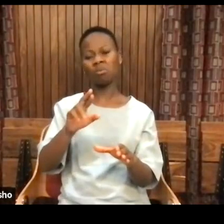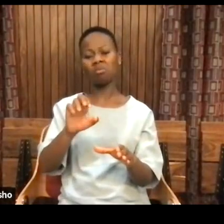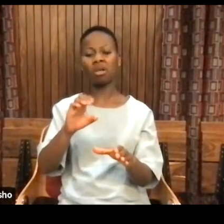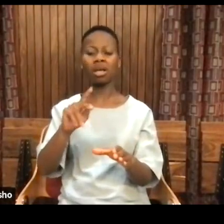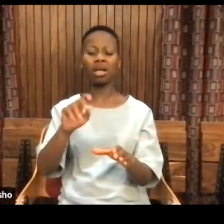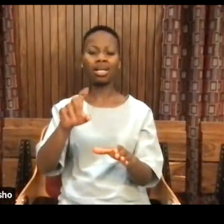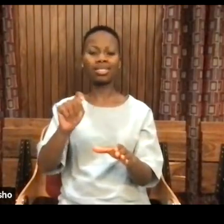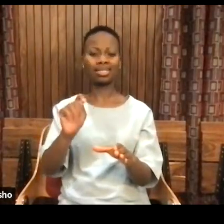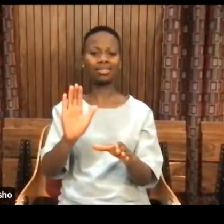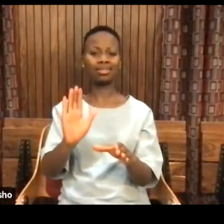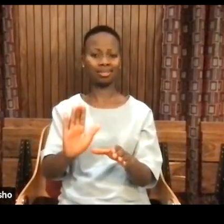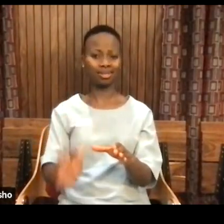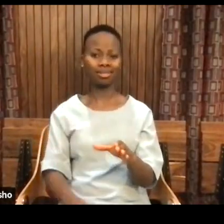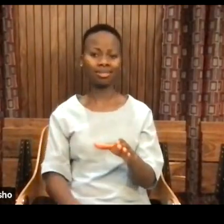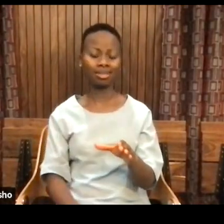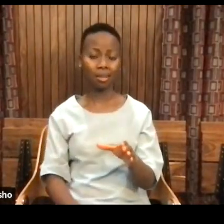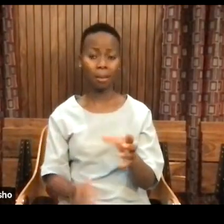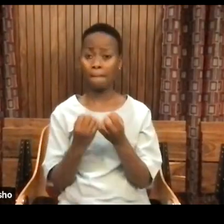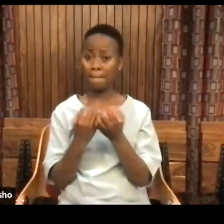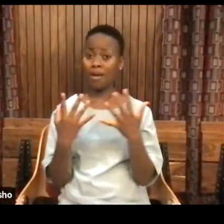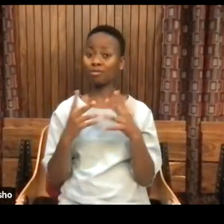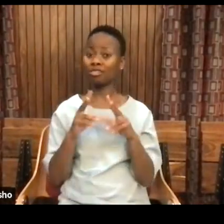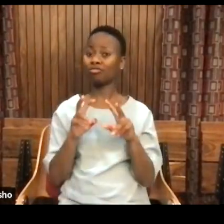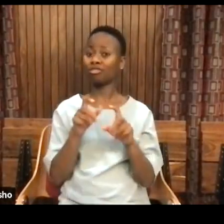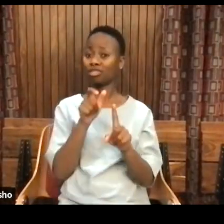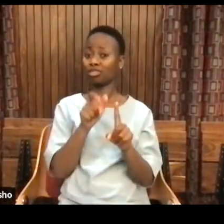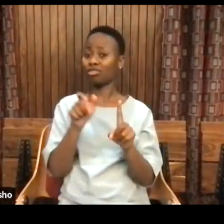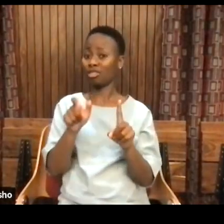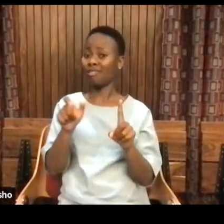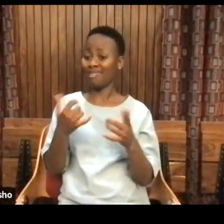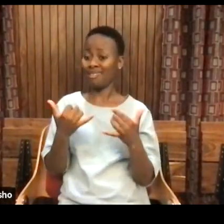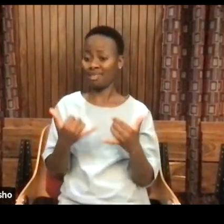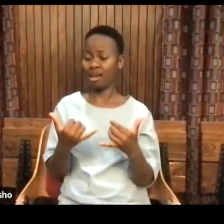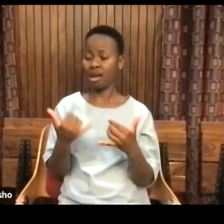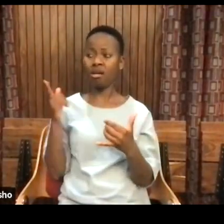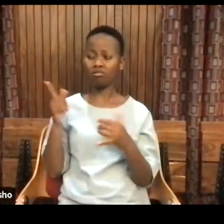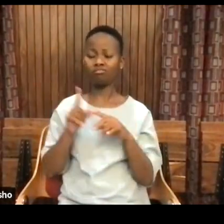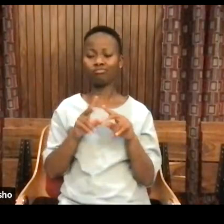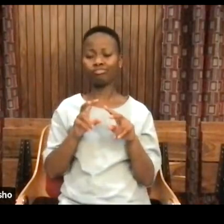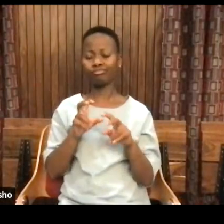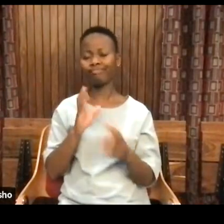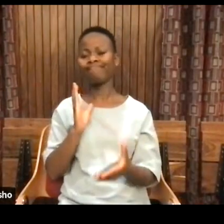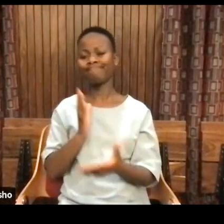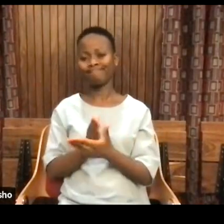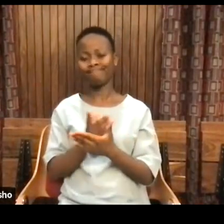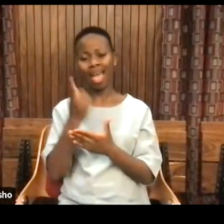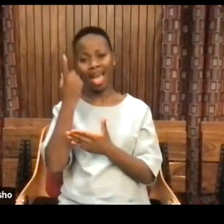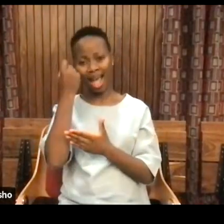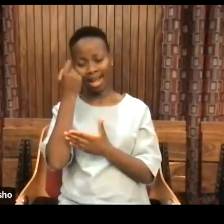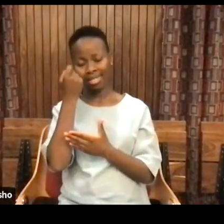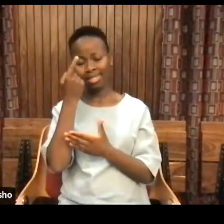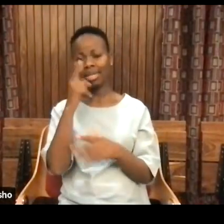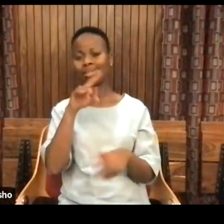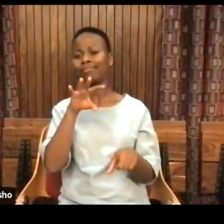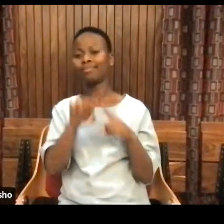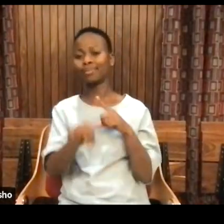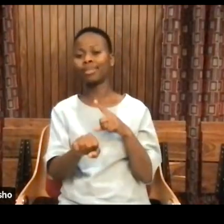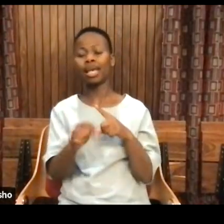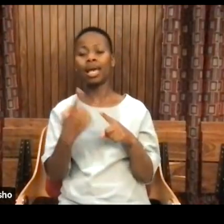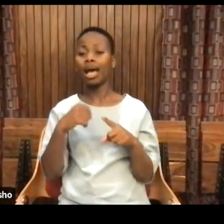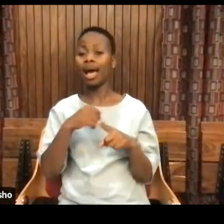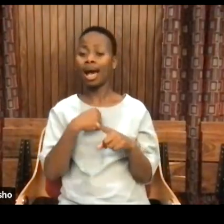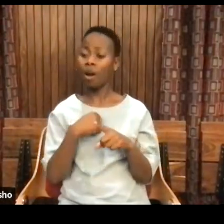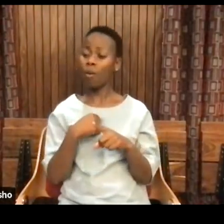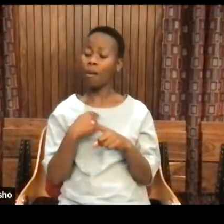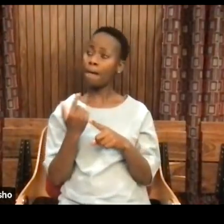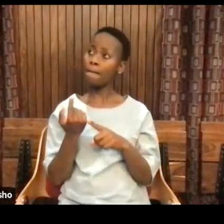contemporary researchers are finally beginning to understand that we project onto our past